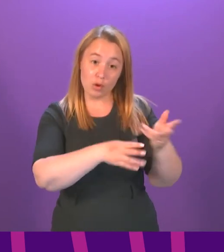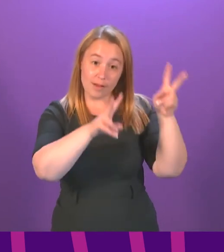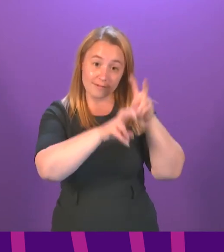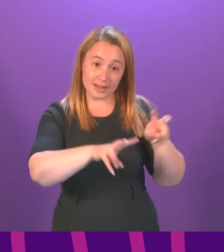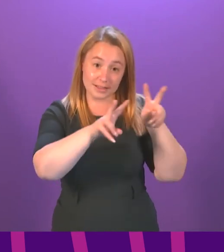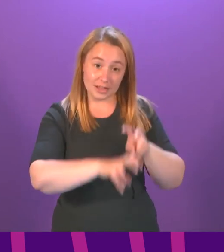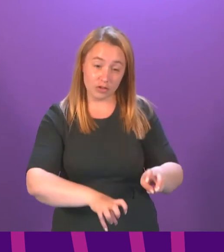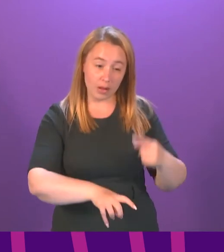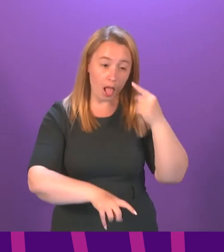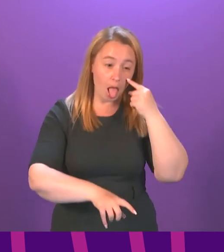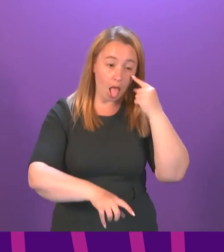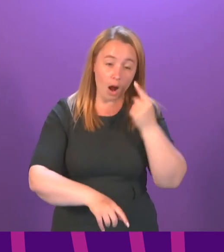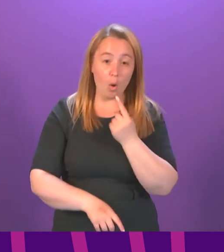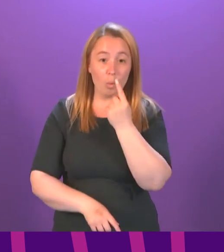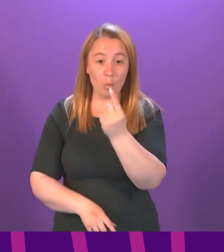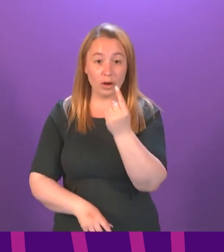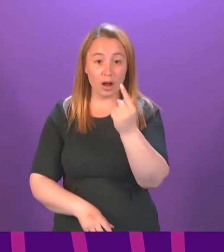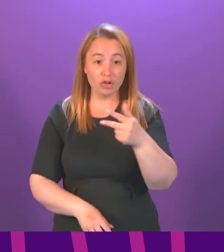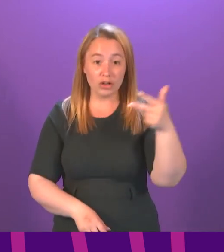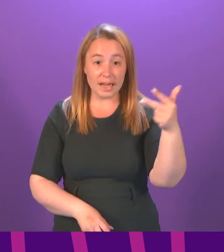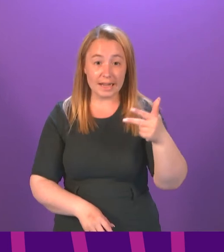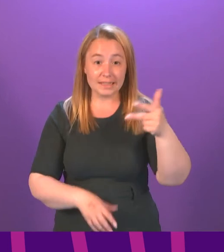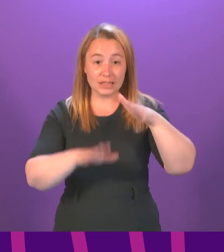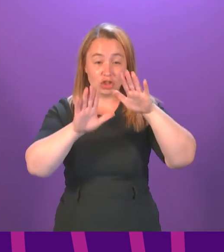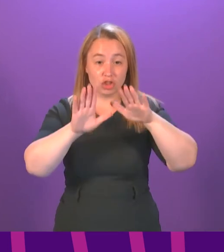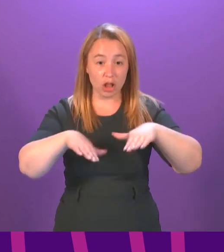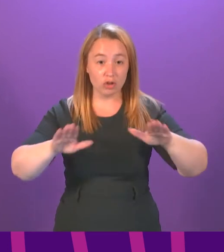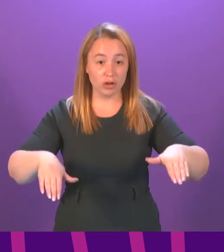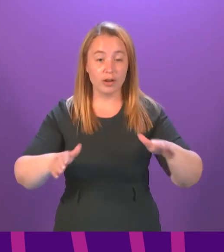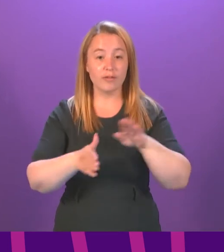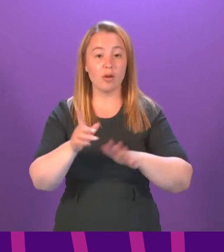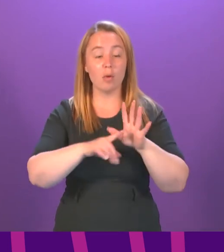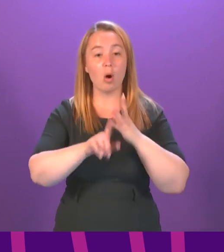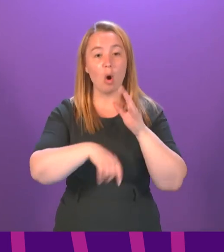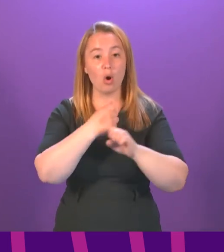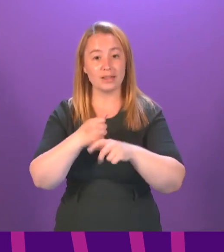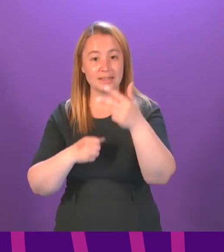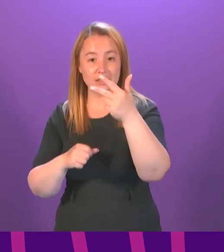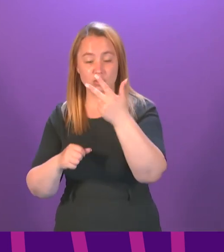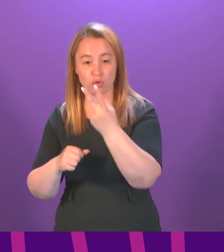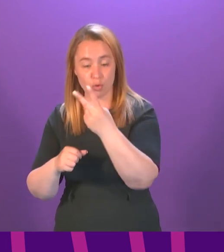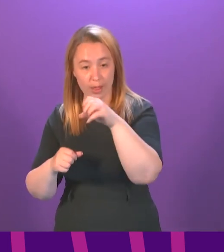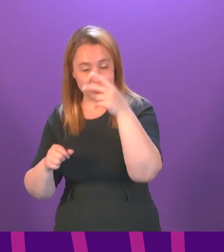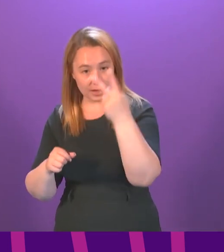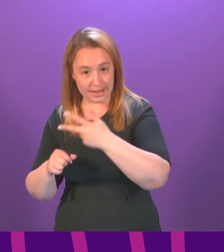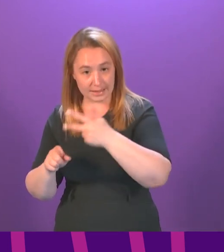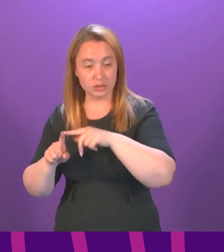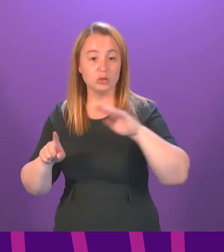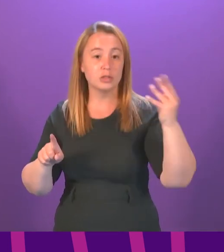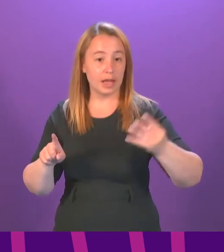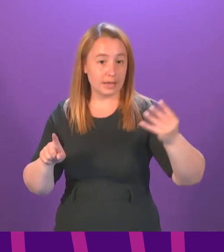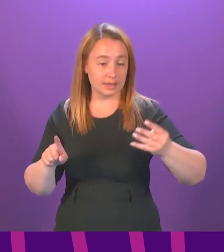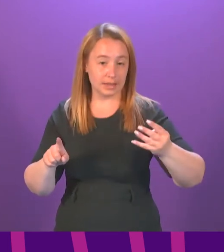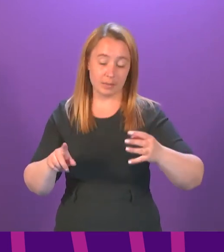examined the cases of 118 children between August 2018 and 2019 and found that a